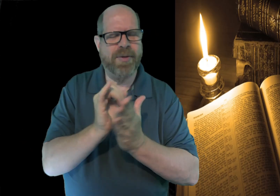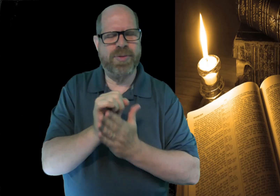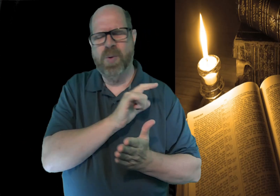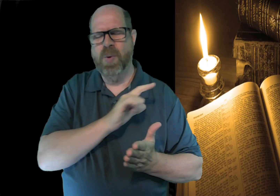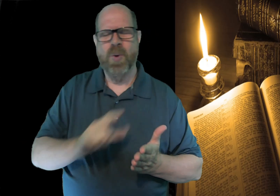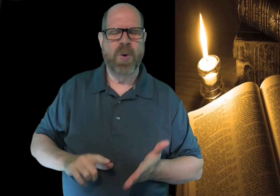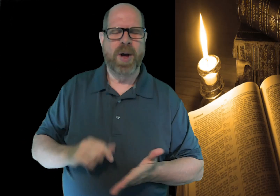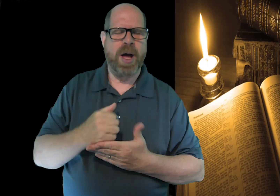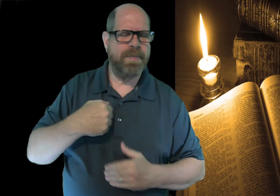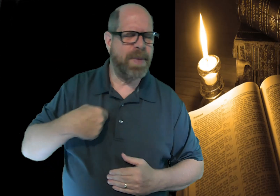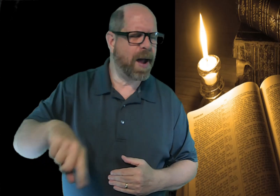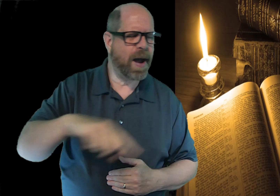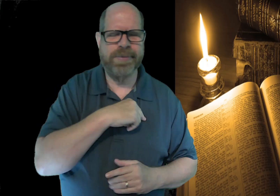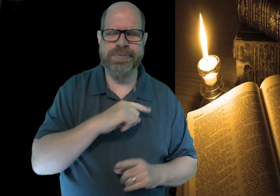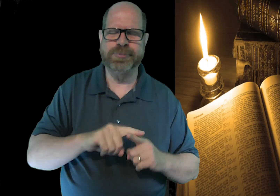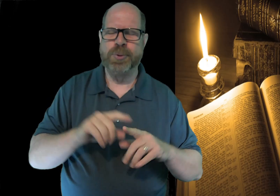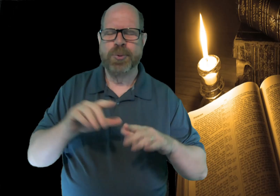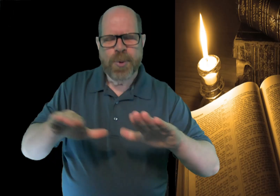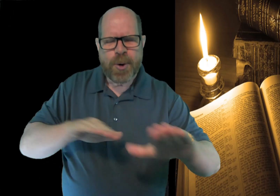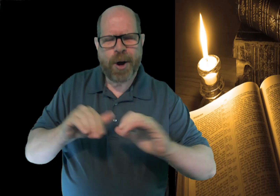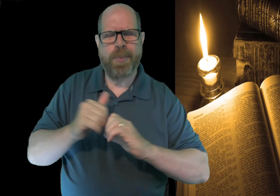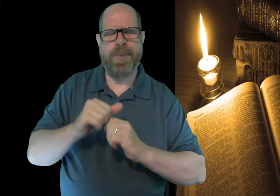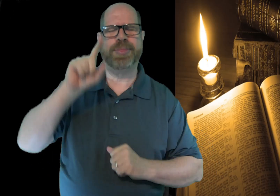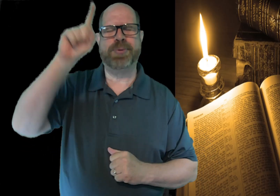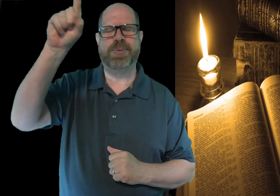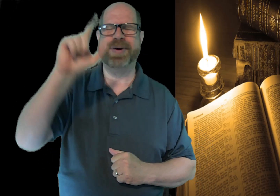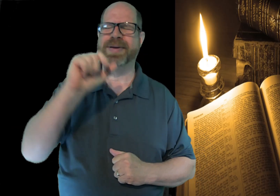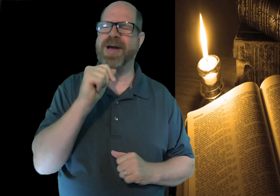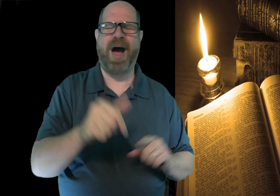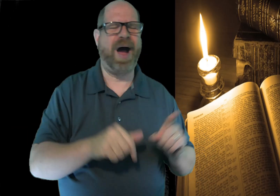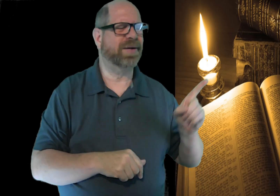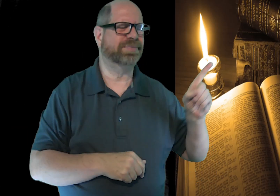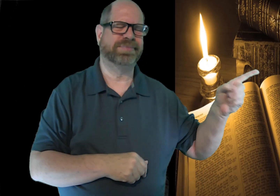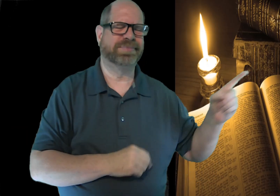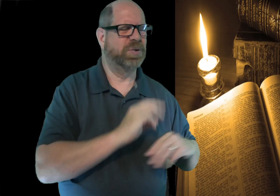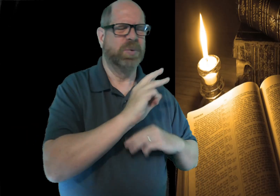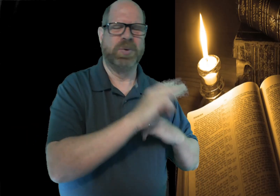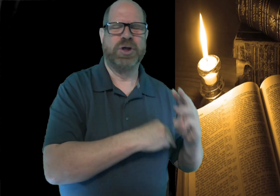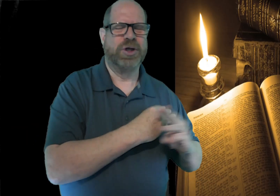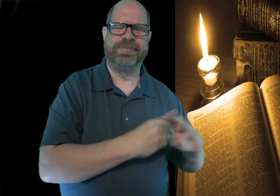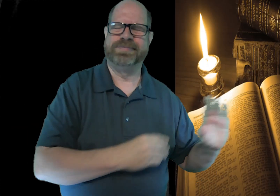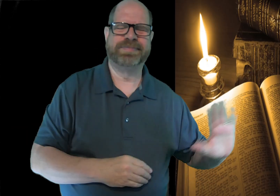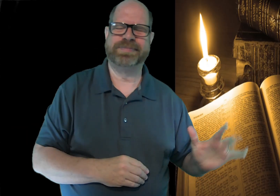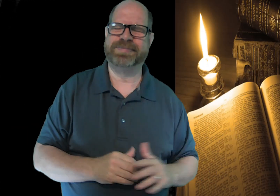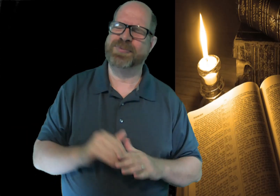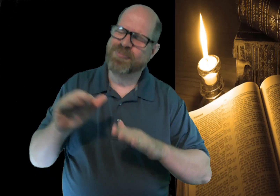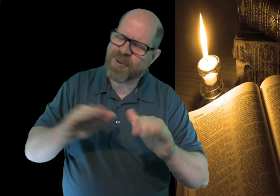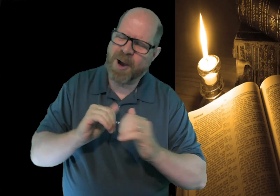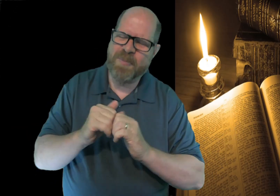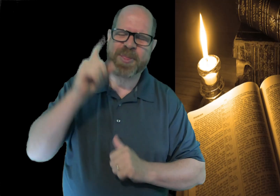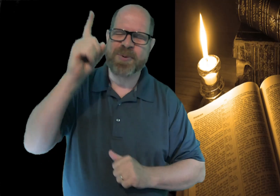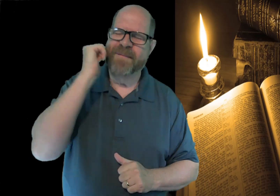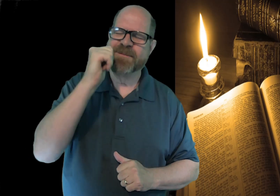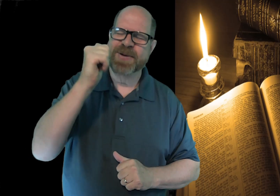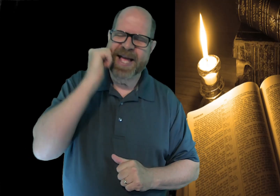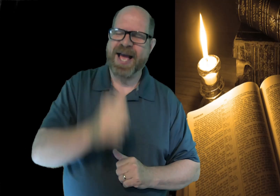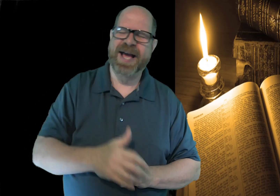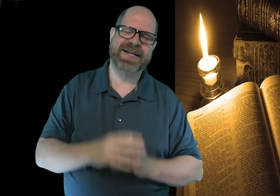I pray, Lord, that you would help us to walk with you, and not after the things of the world. To only